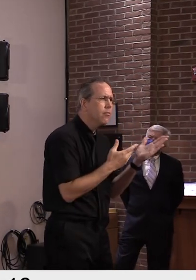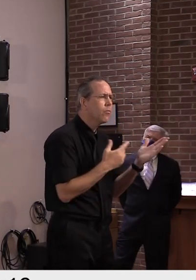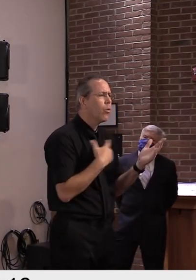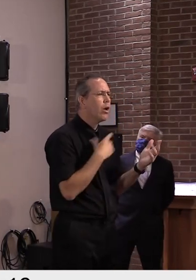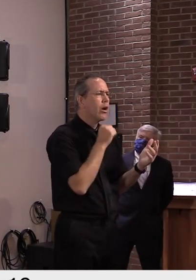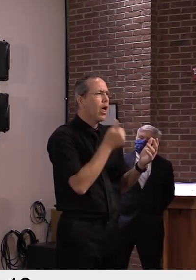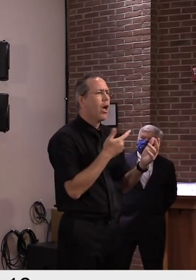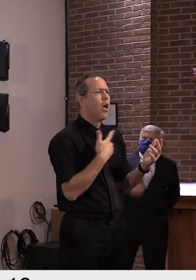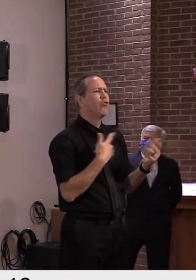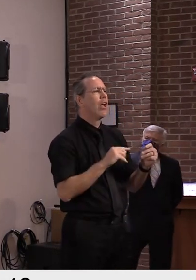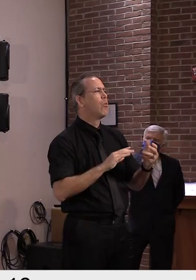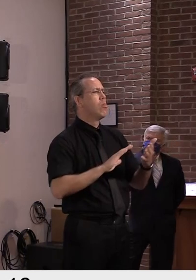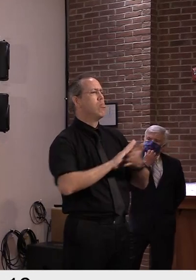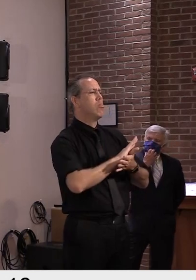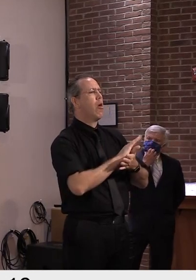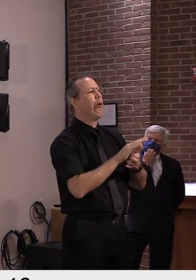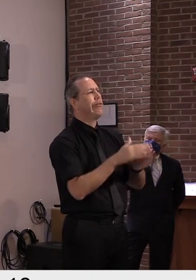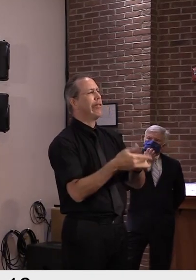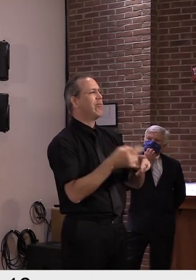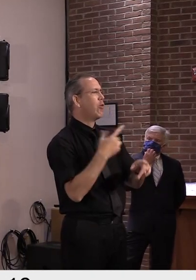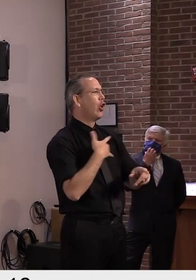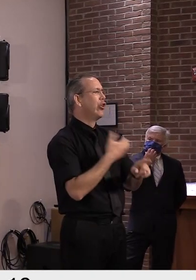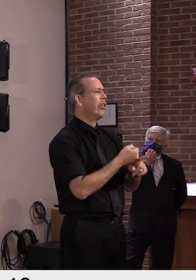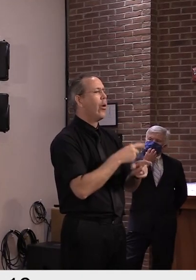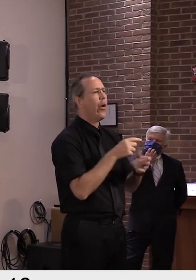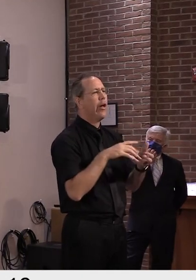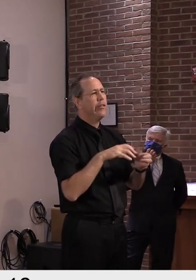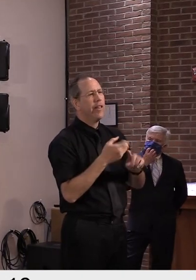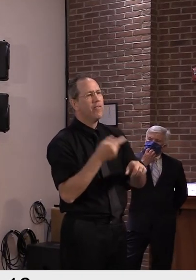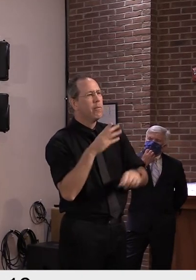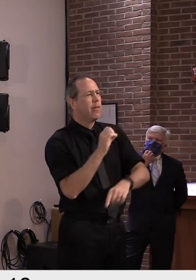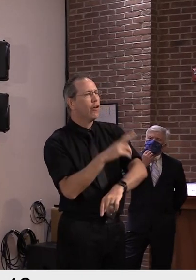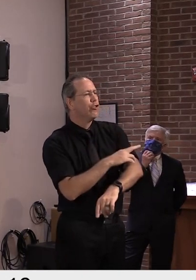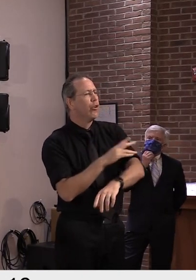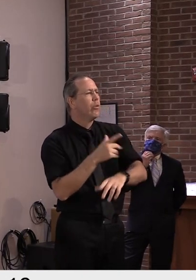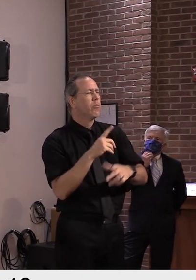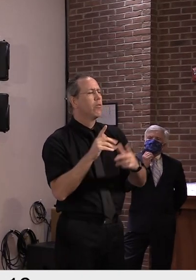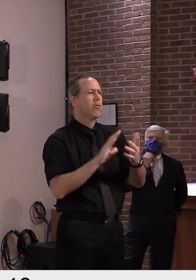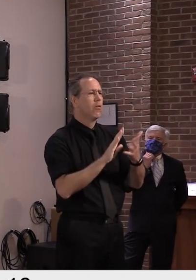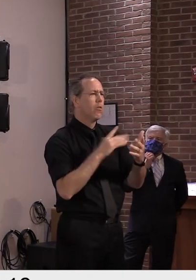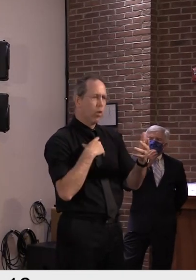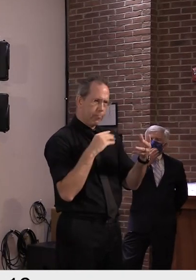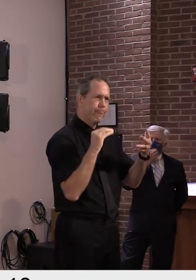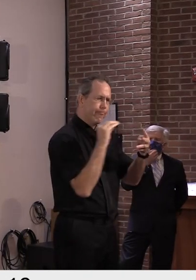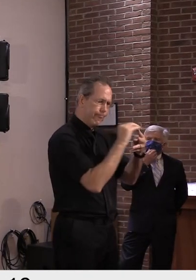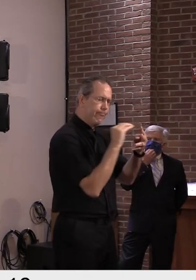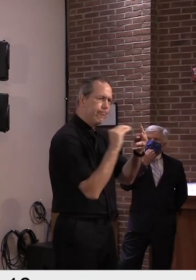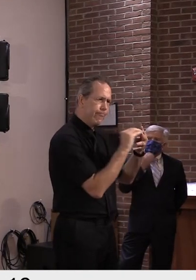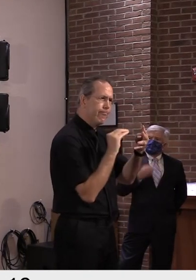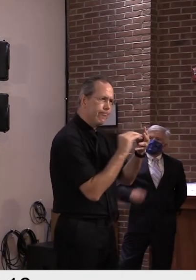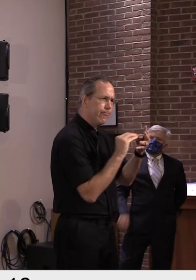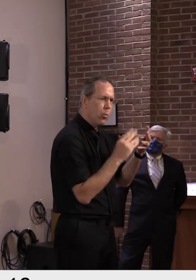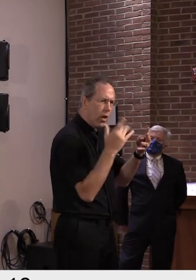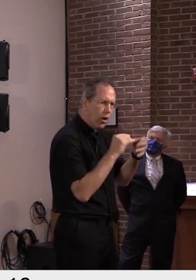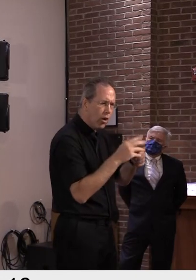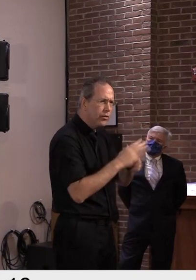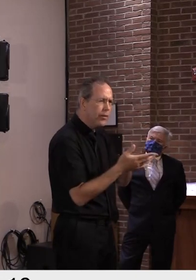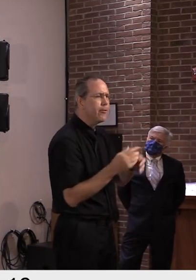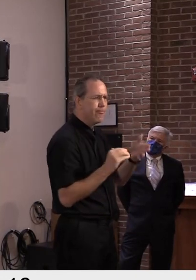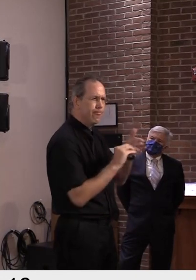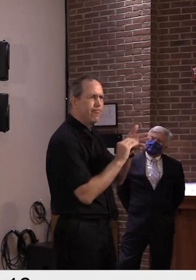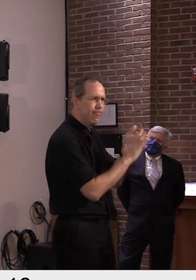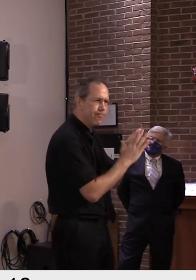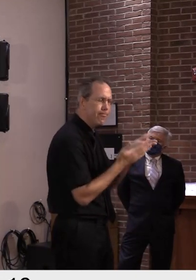make sure that they've included this in their possibilities, even to the point of sometimes taking a sample